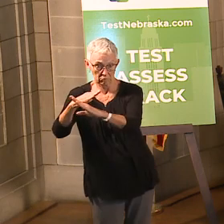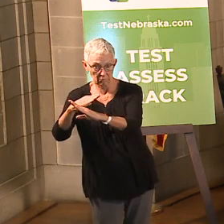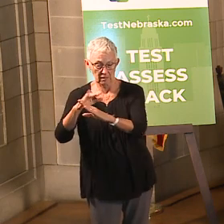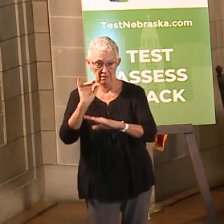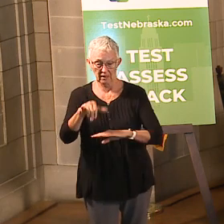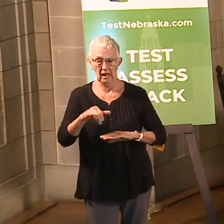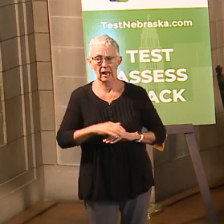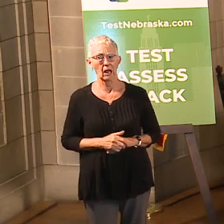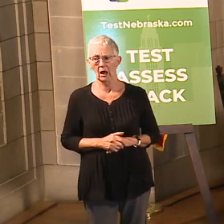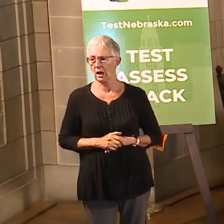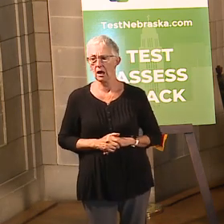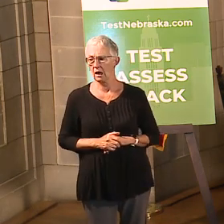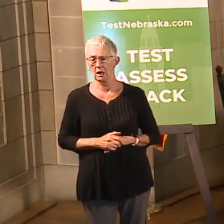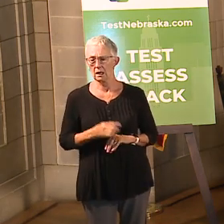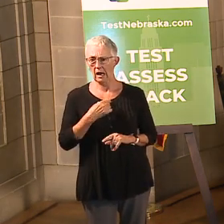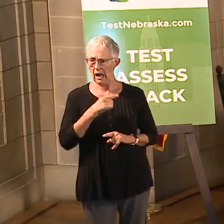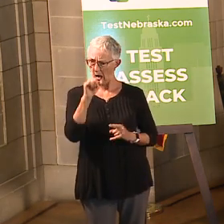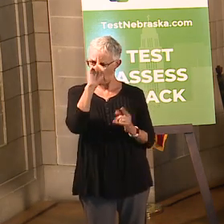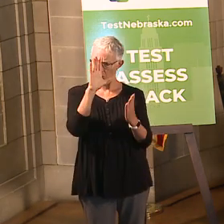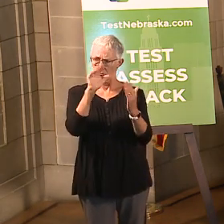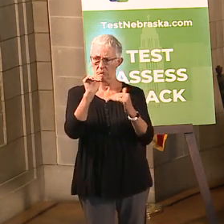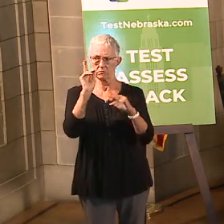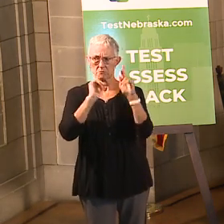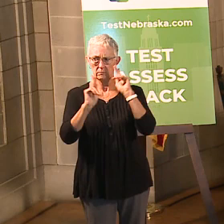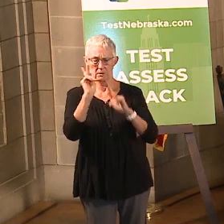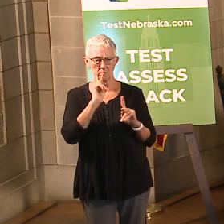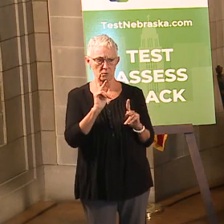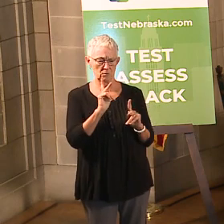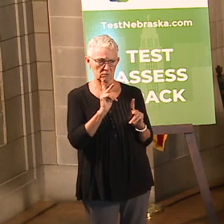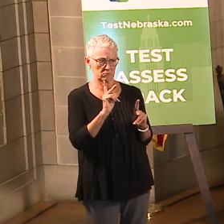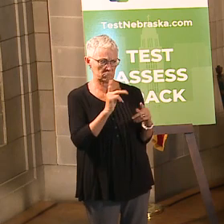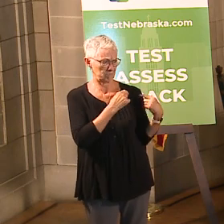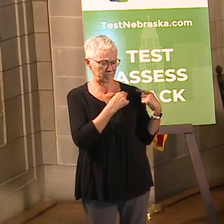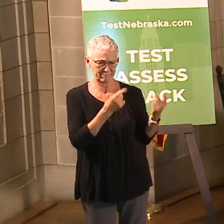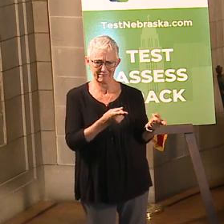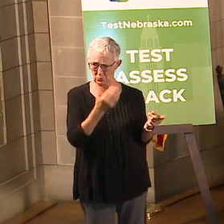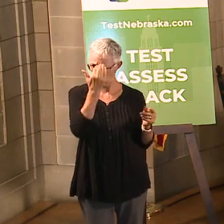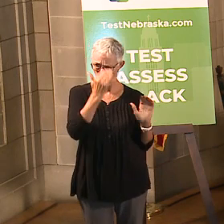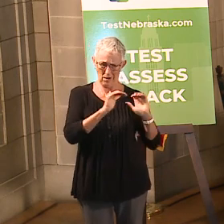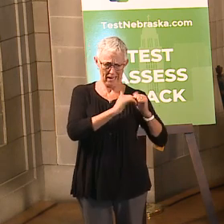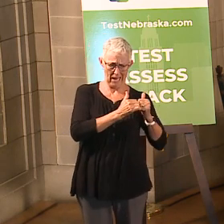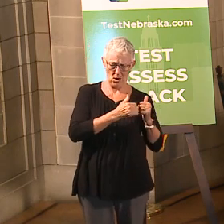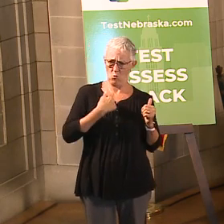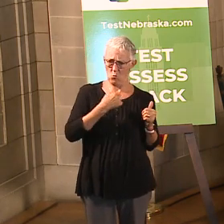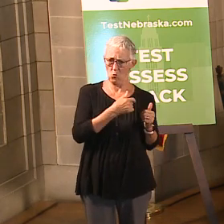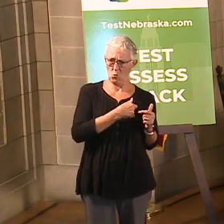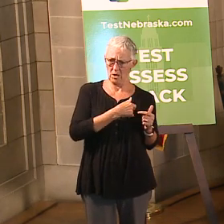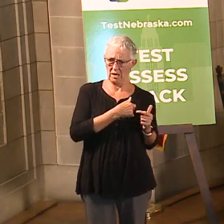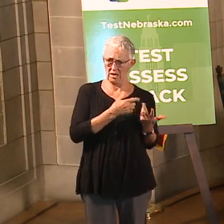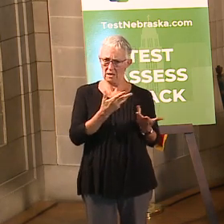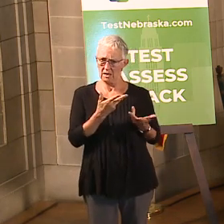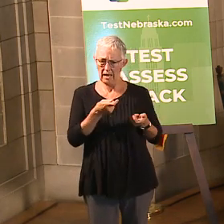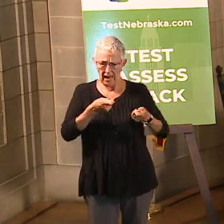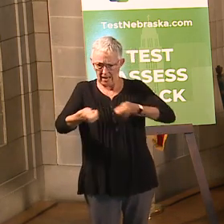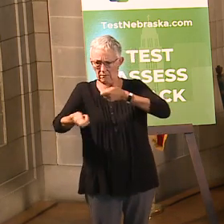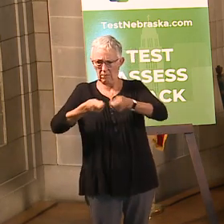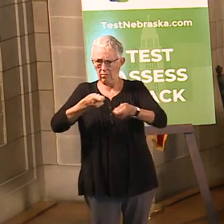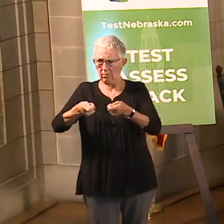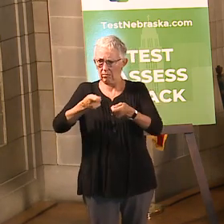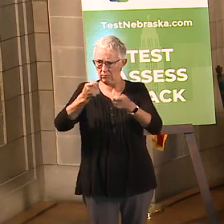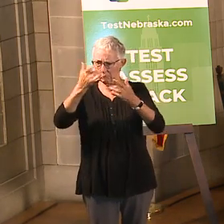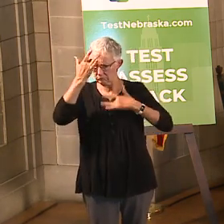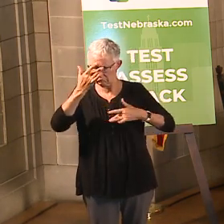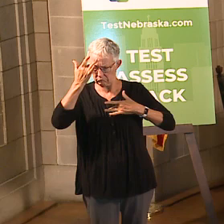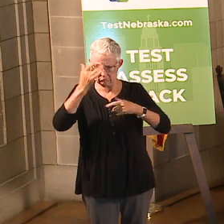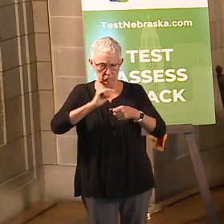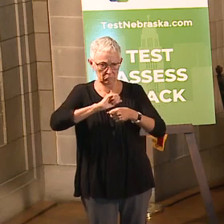have really observed how we've approached this whole pandemic to explain people what the rules were and how they